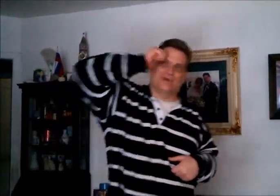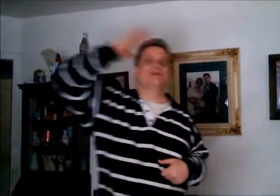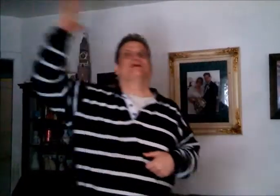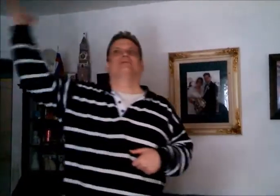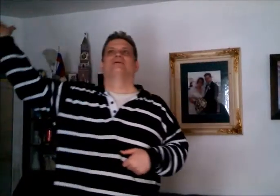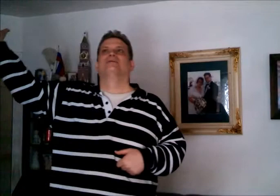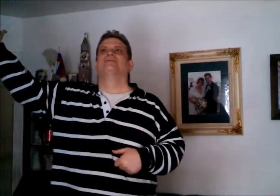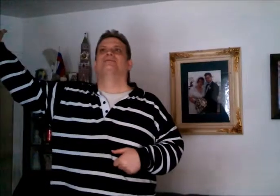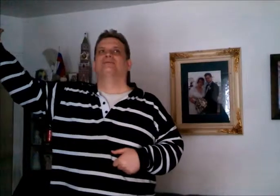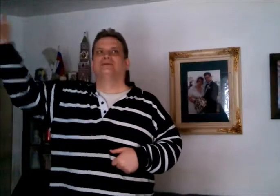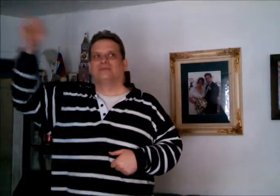bright like this.